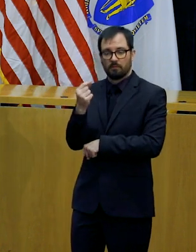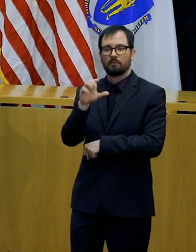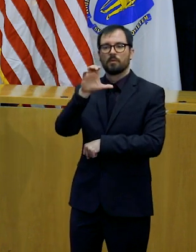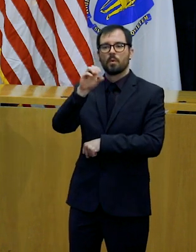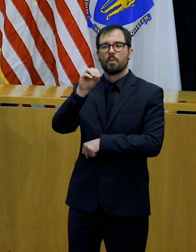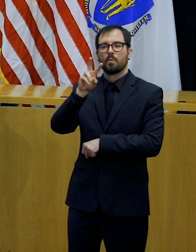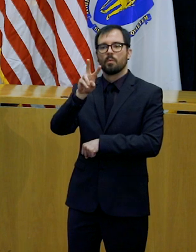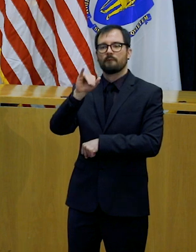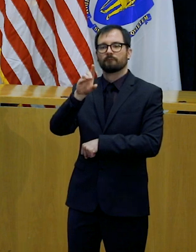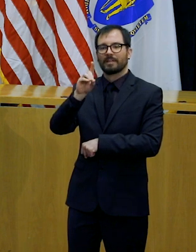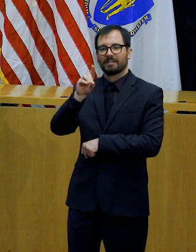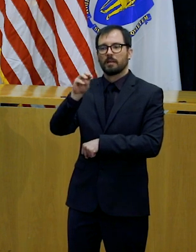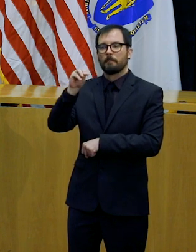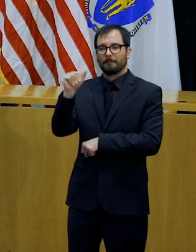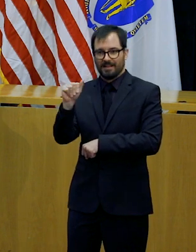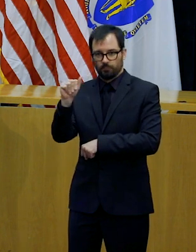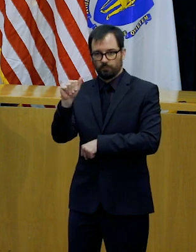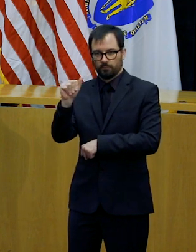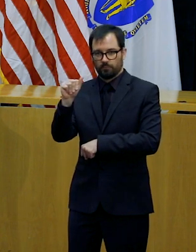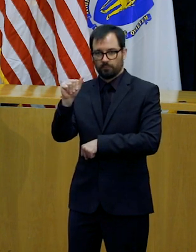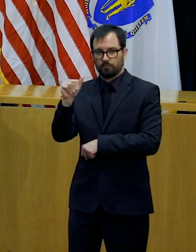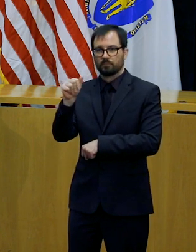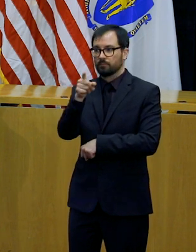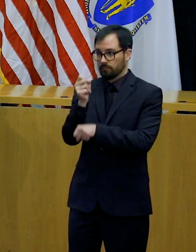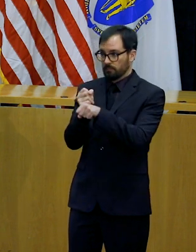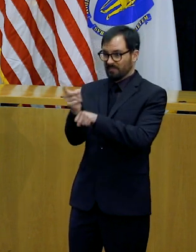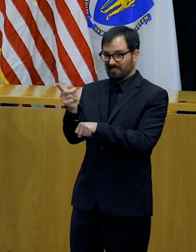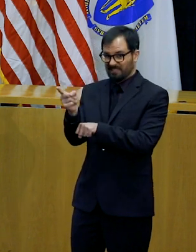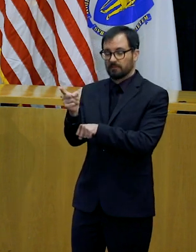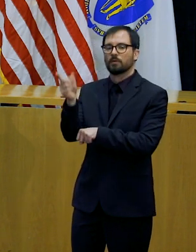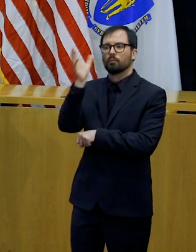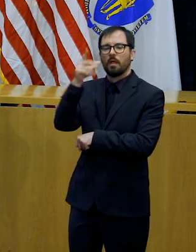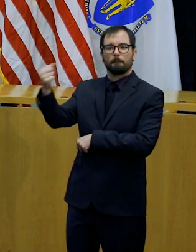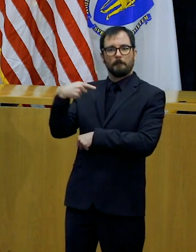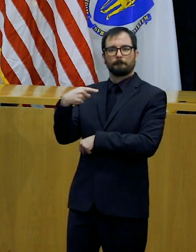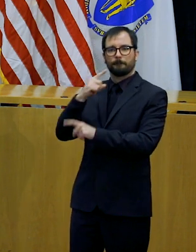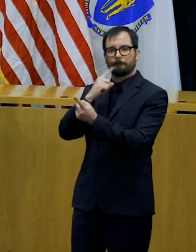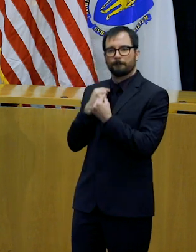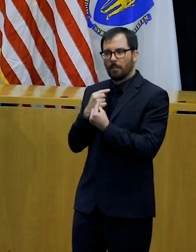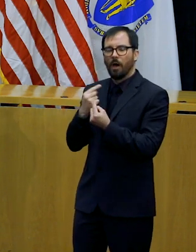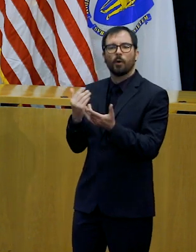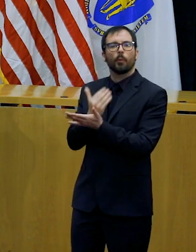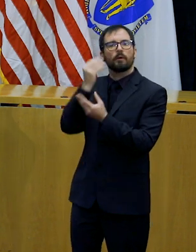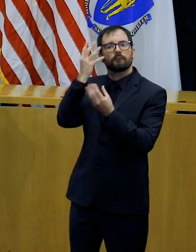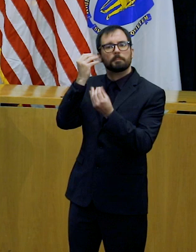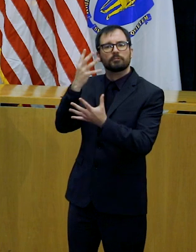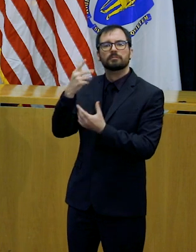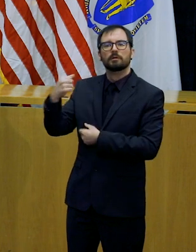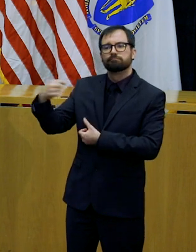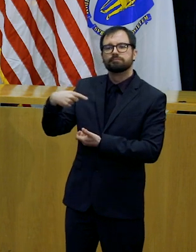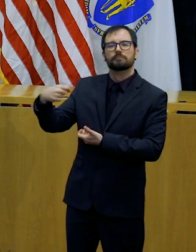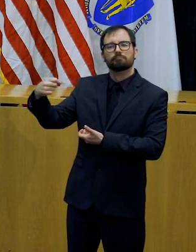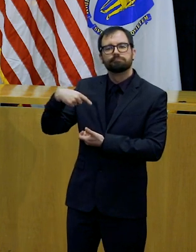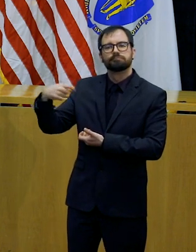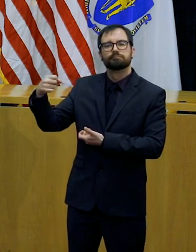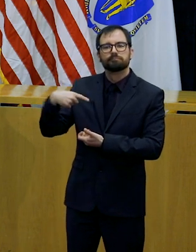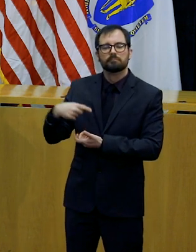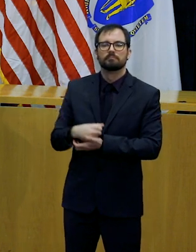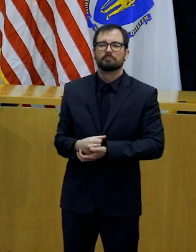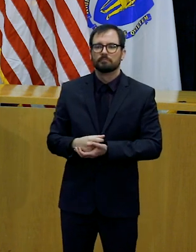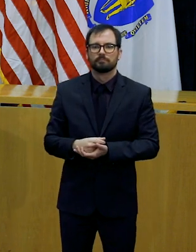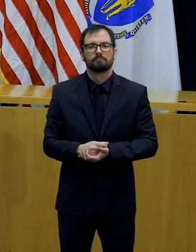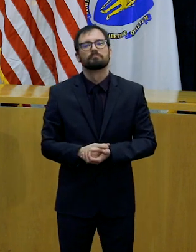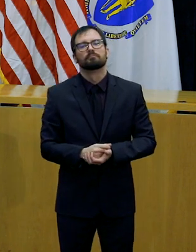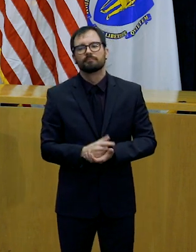latest news and updates from our administration and the command center, public health tips on social and physical distancing, personal